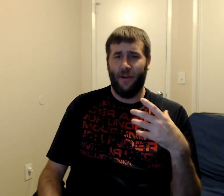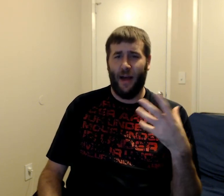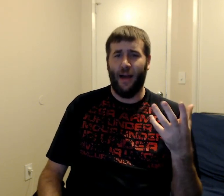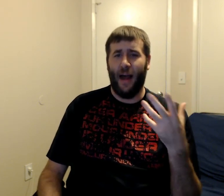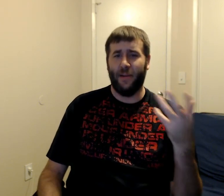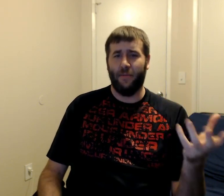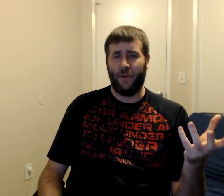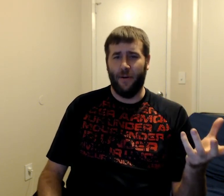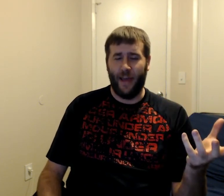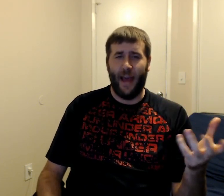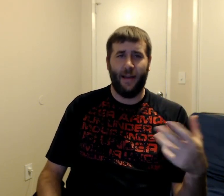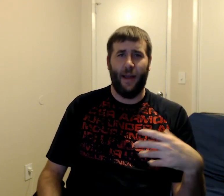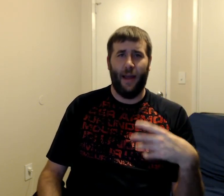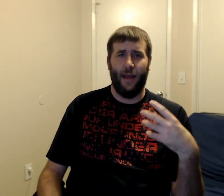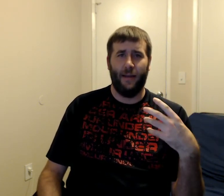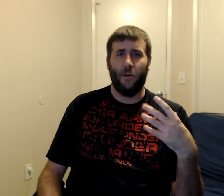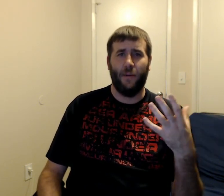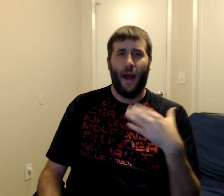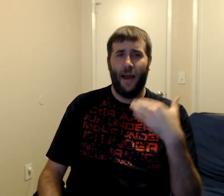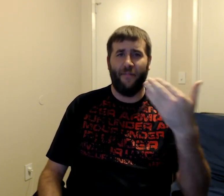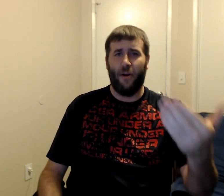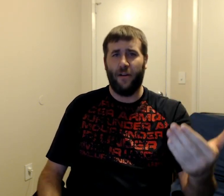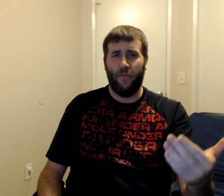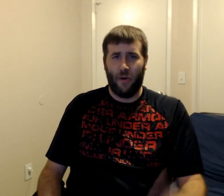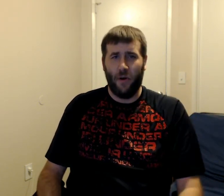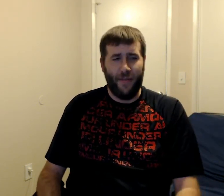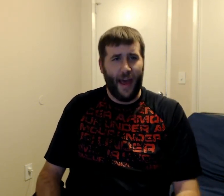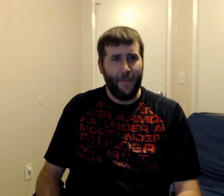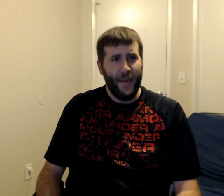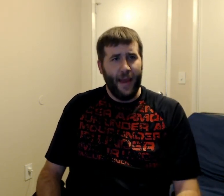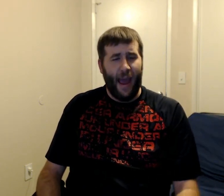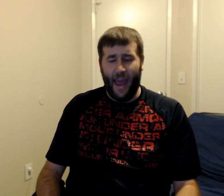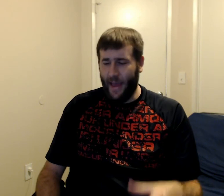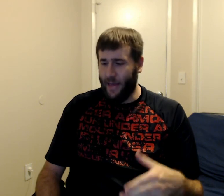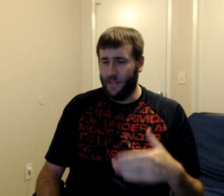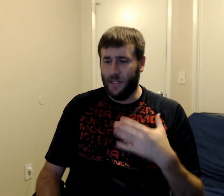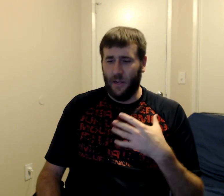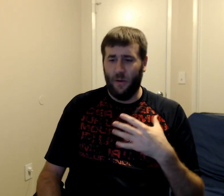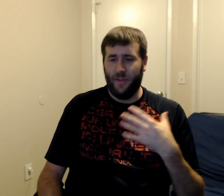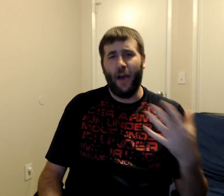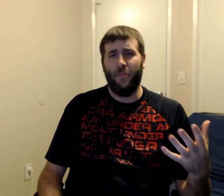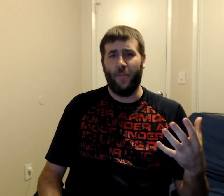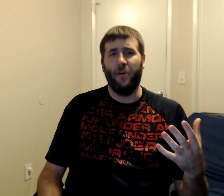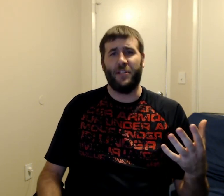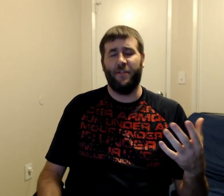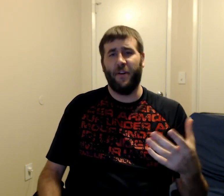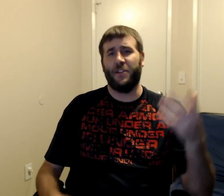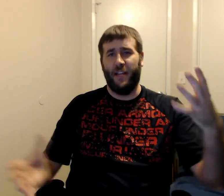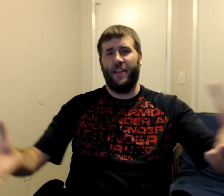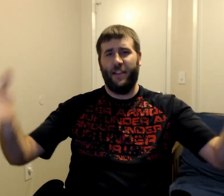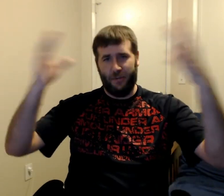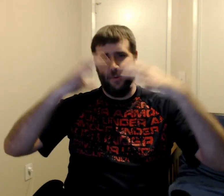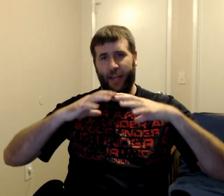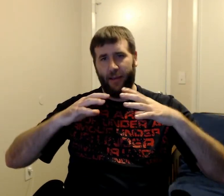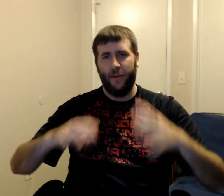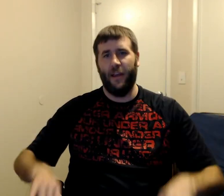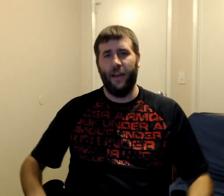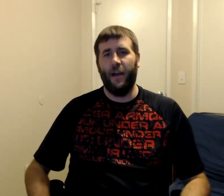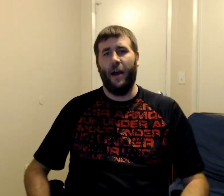I'm gonna record that. Or... I have already recorded that. And... That will be posted up first. And then this will be up